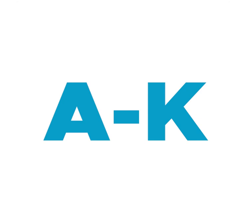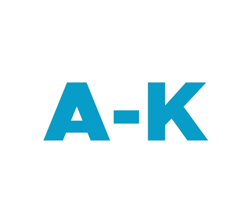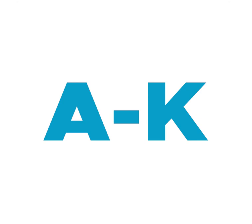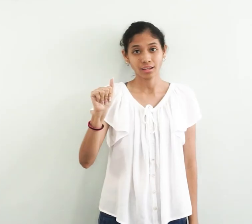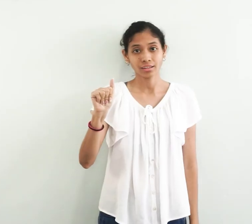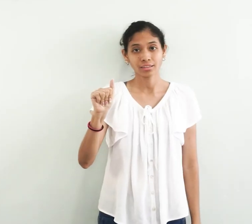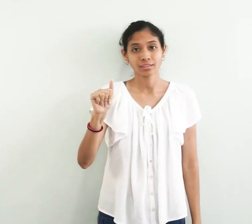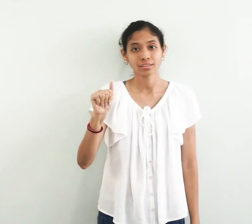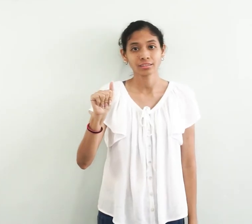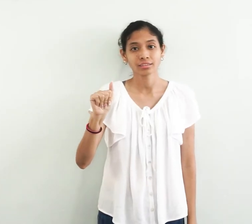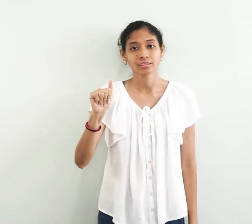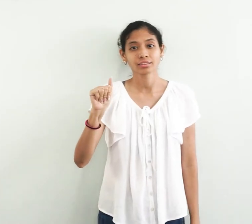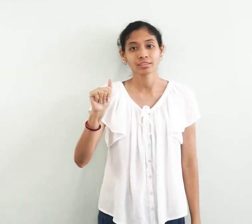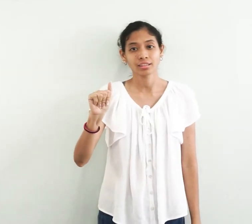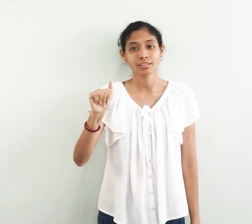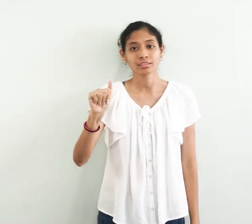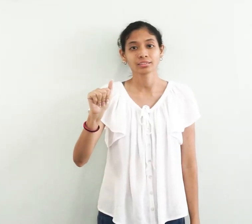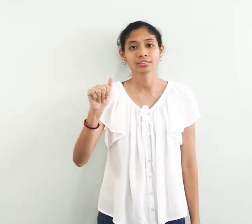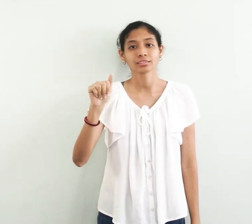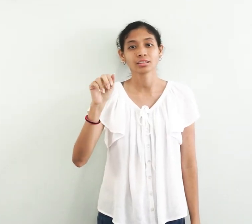A. B.